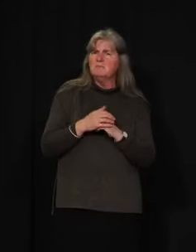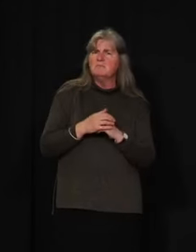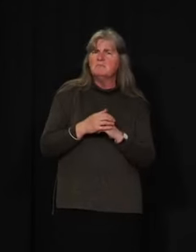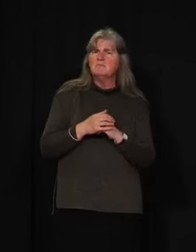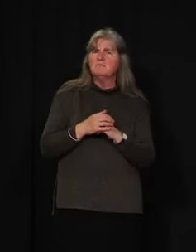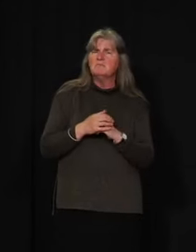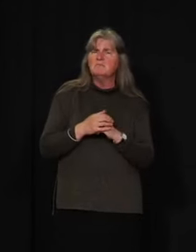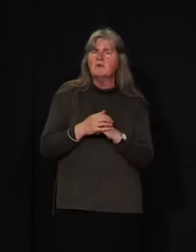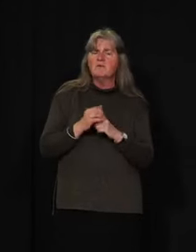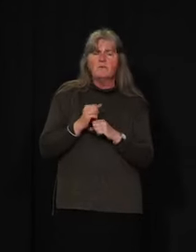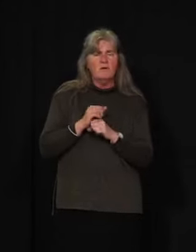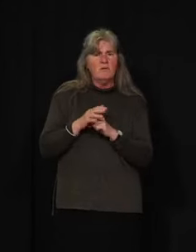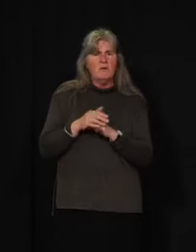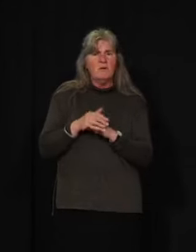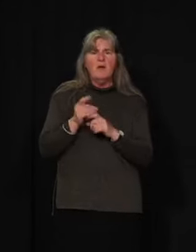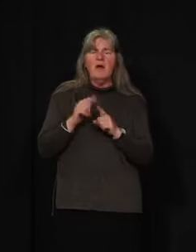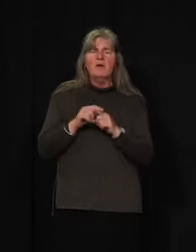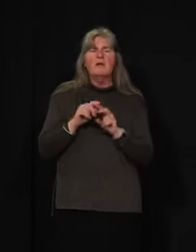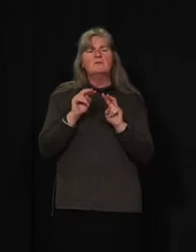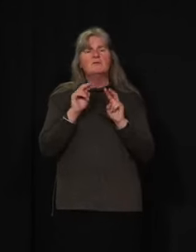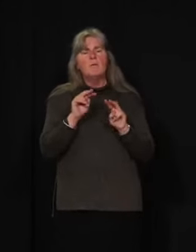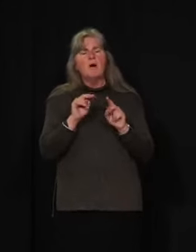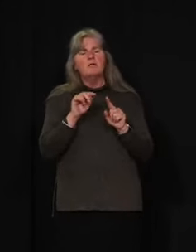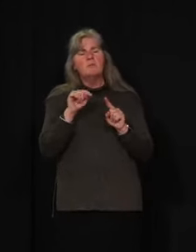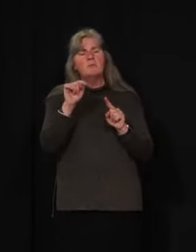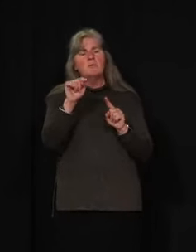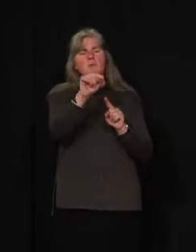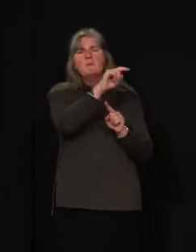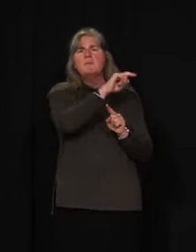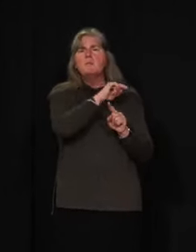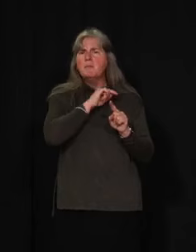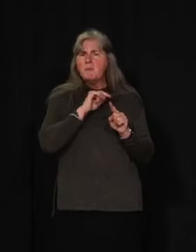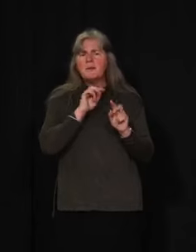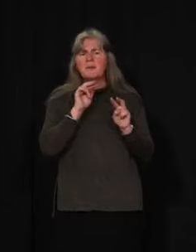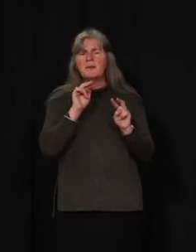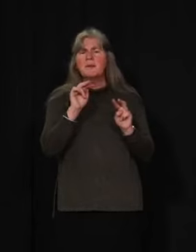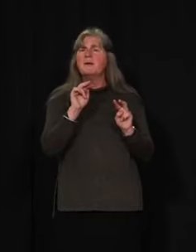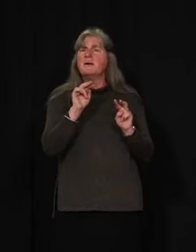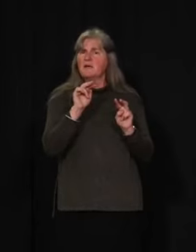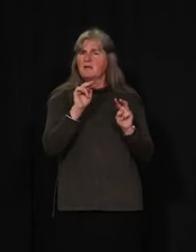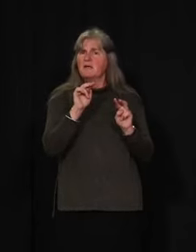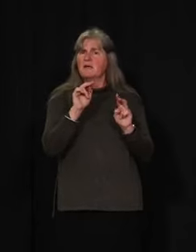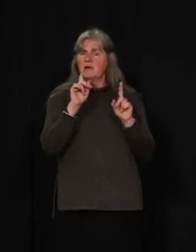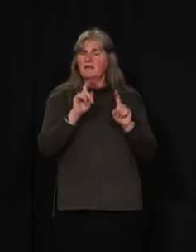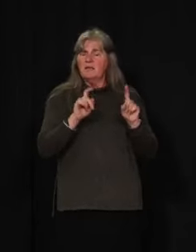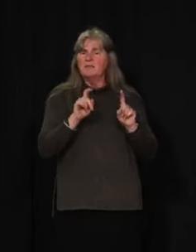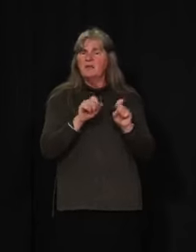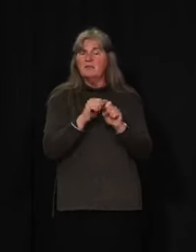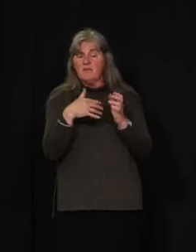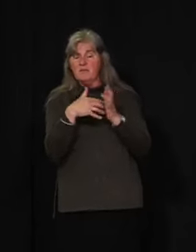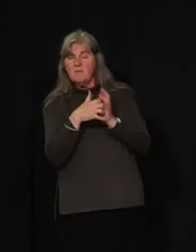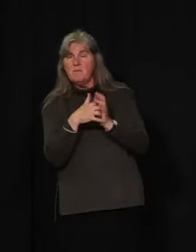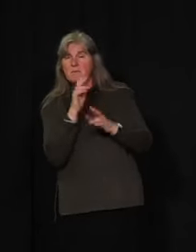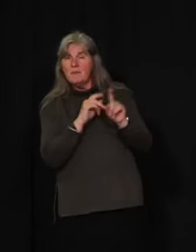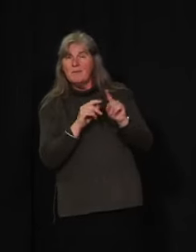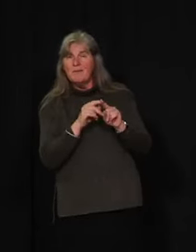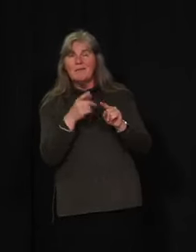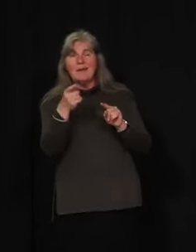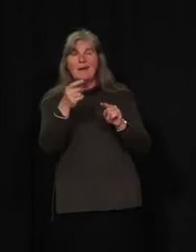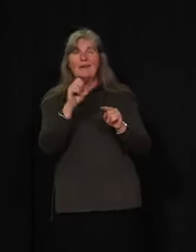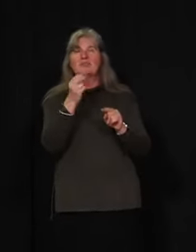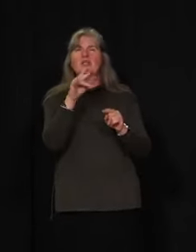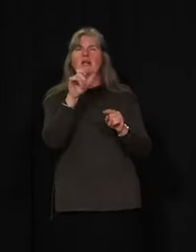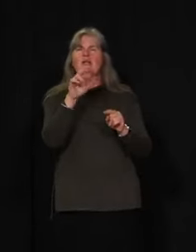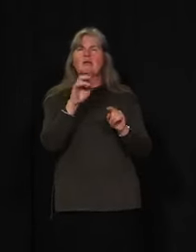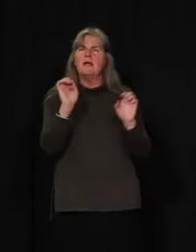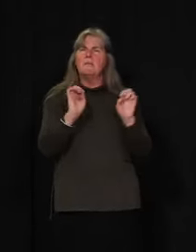As well as some of the surveillance testing that is being carried out in vulnerable sectors, like at the shelter.